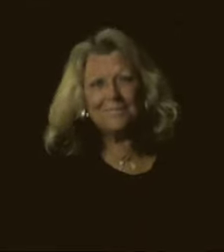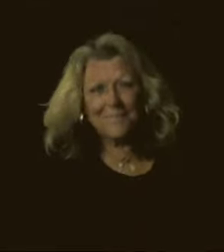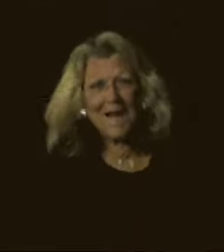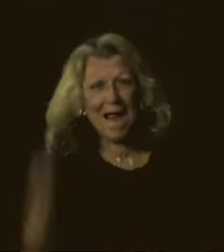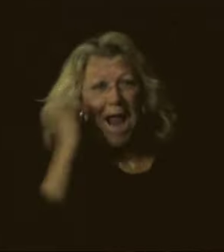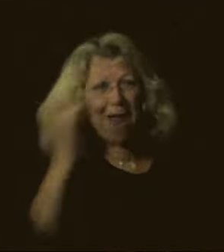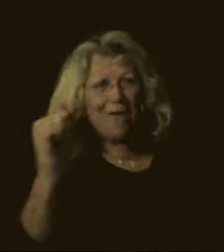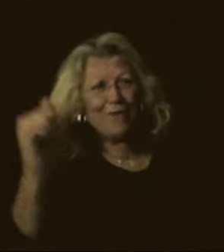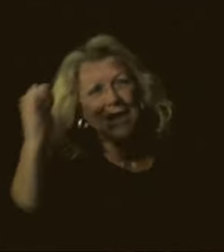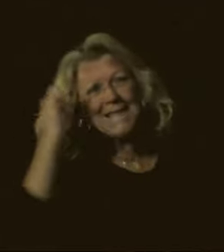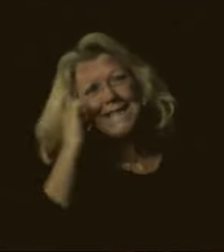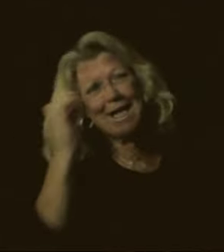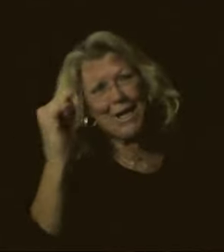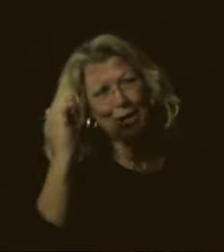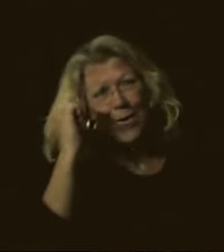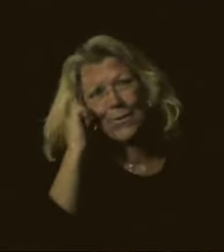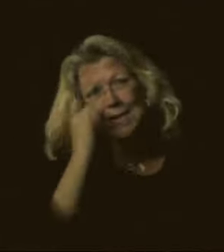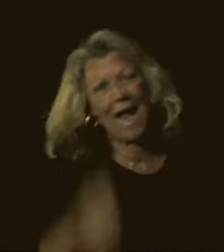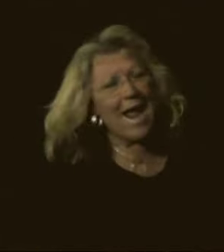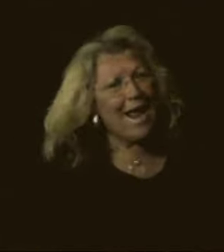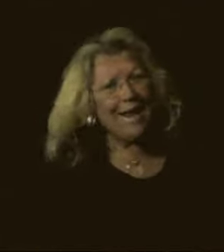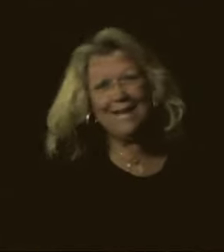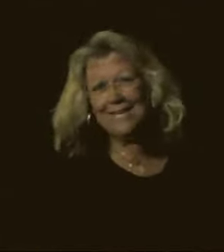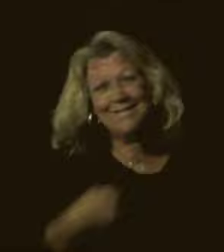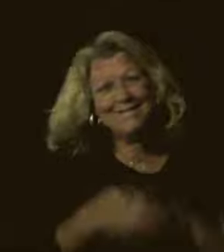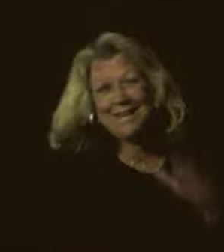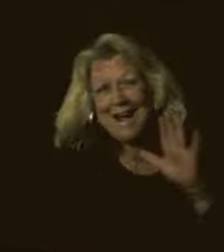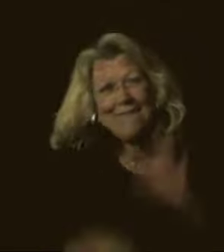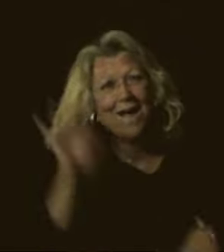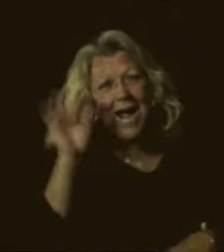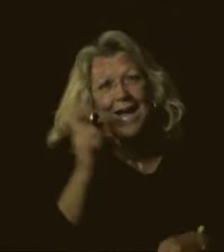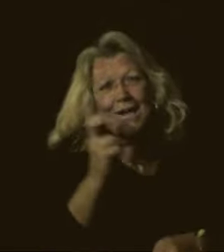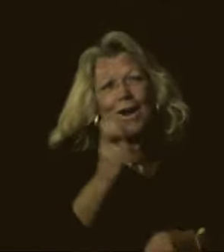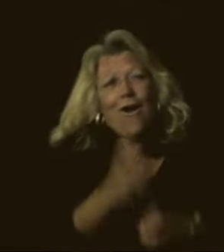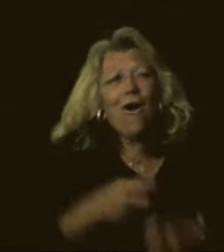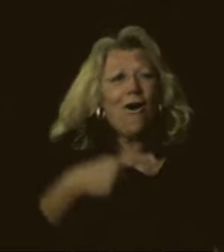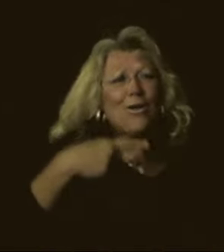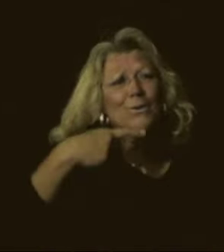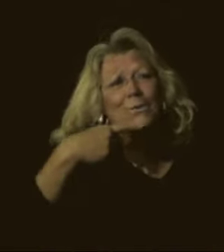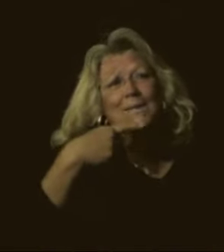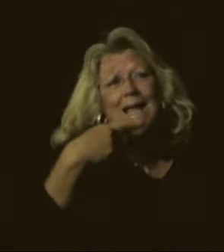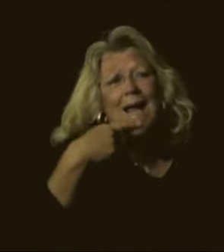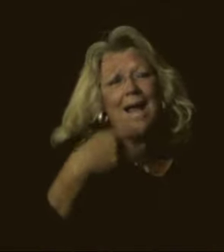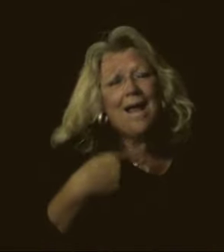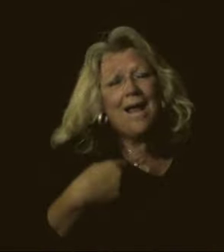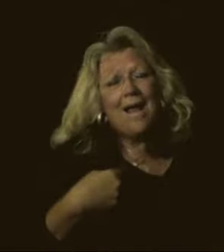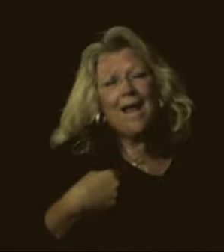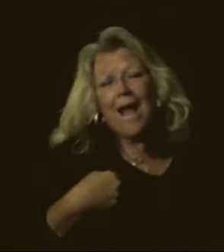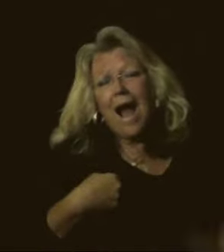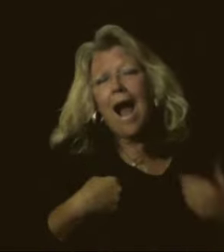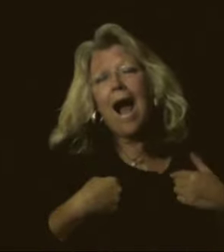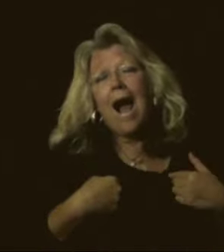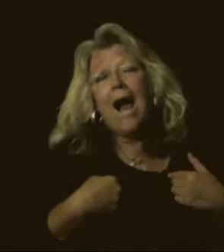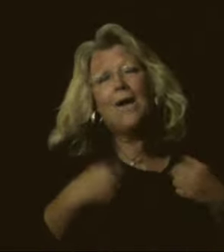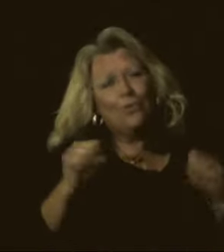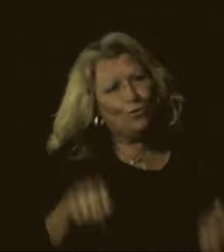Every single day, I find it hard to say I could